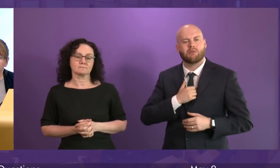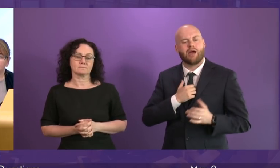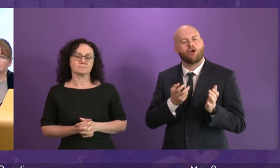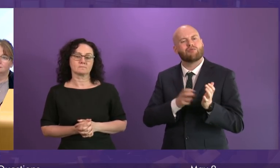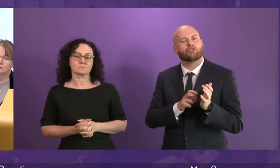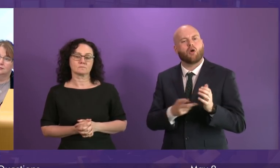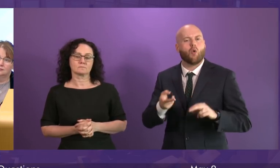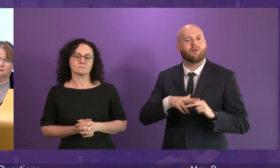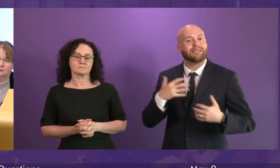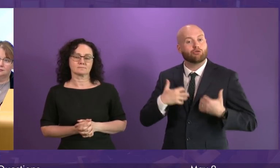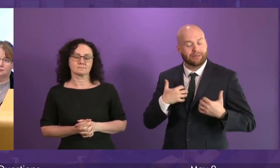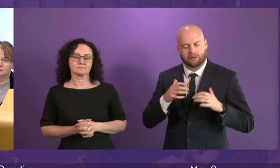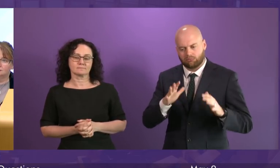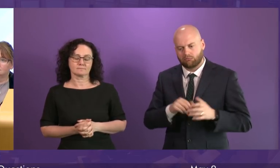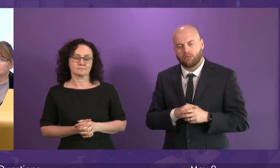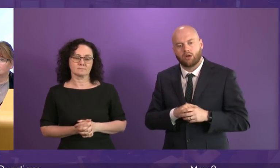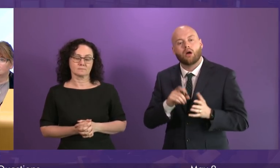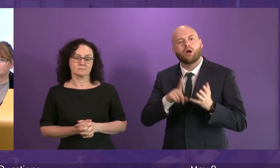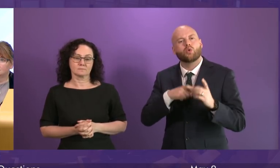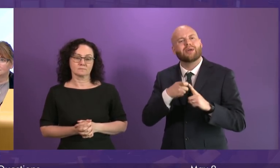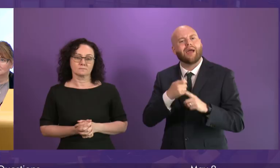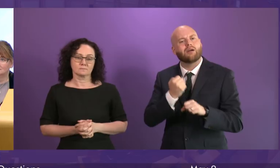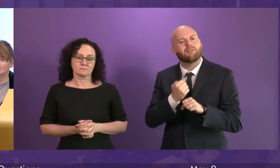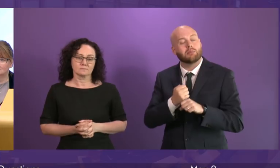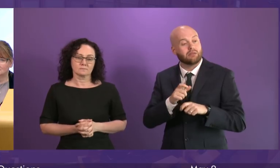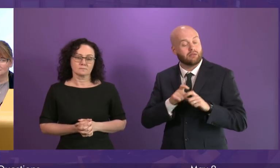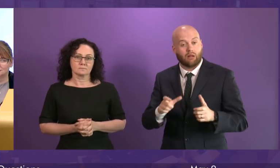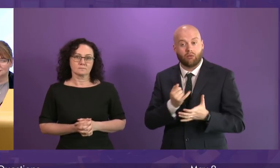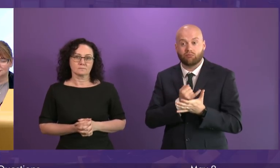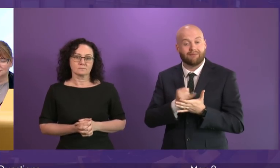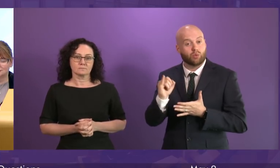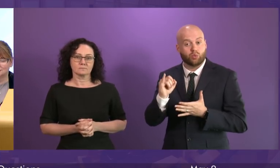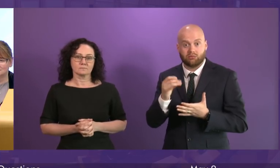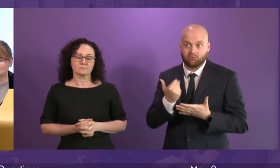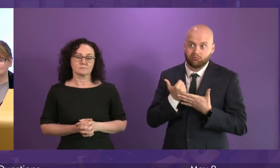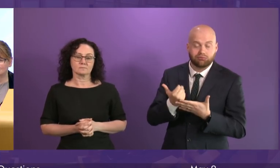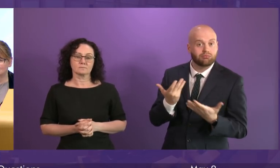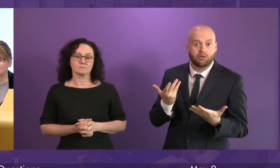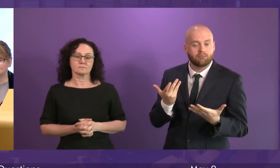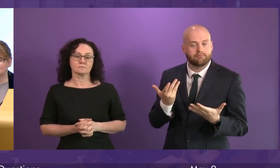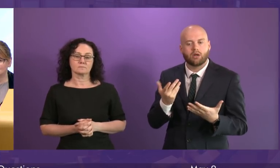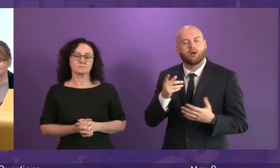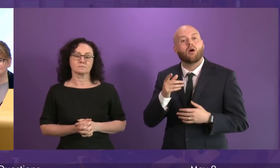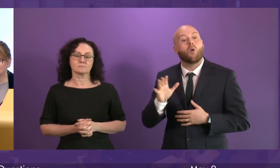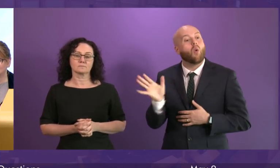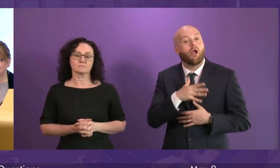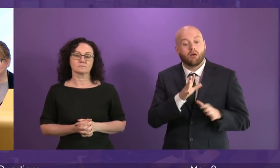Despite the emergence of the UK Government still refuses to act and in November every party in this Parliament, except the Tories, voted to call on UK Government to change the